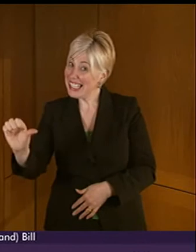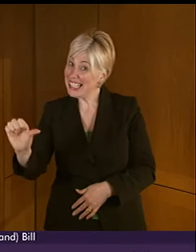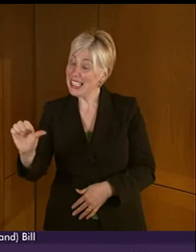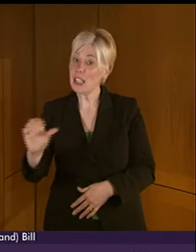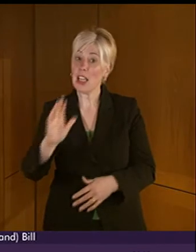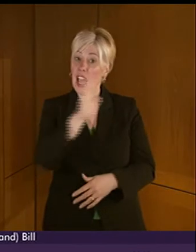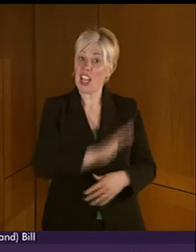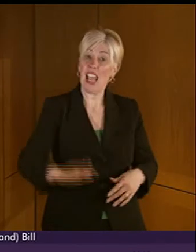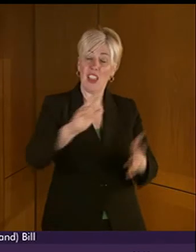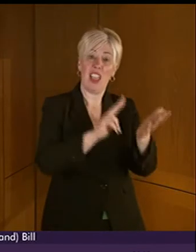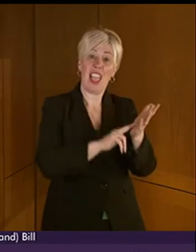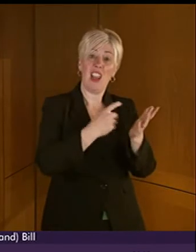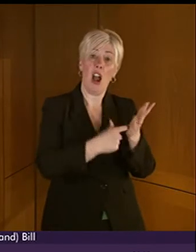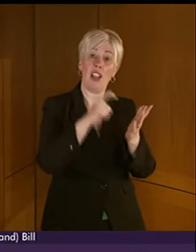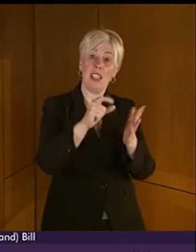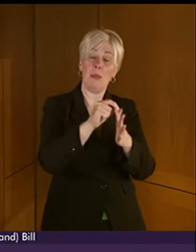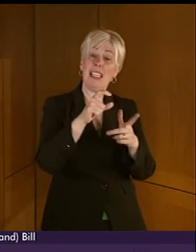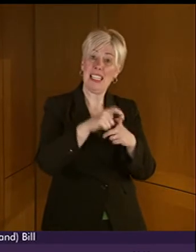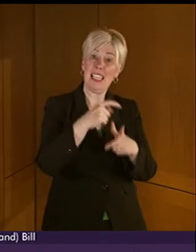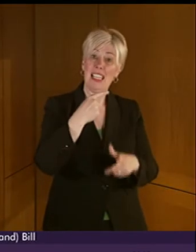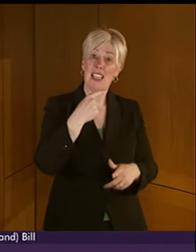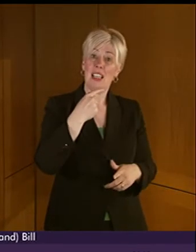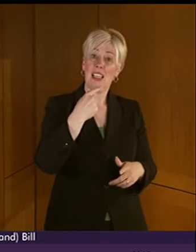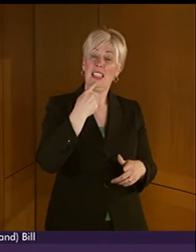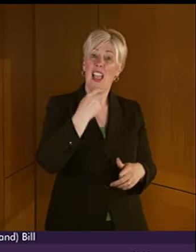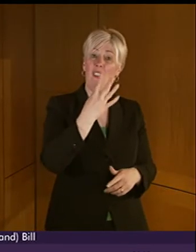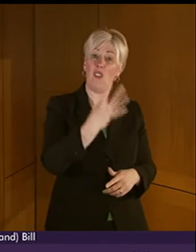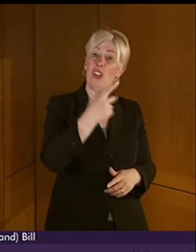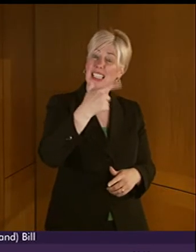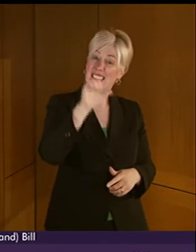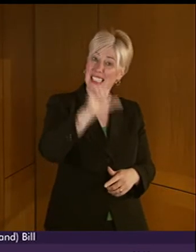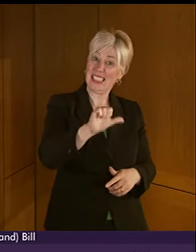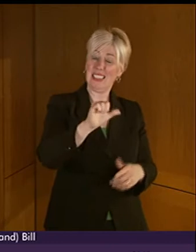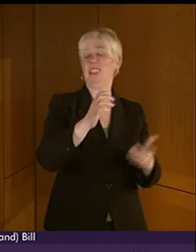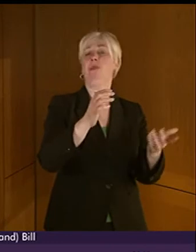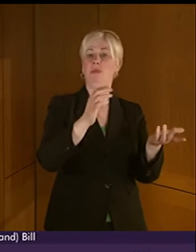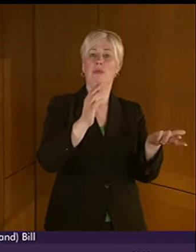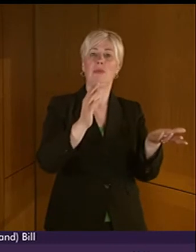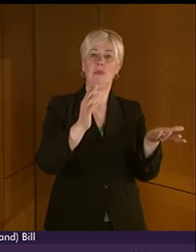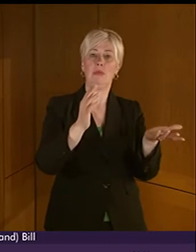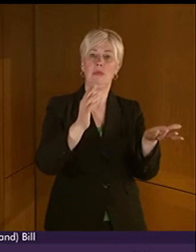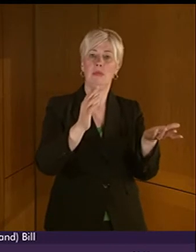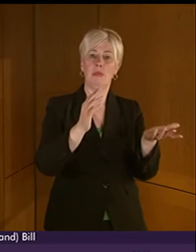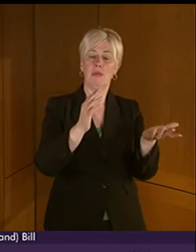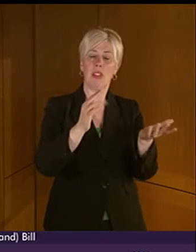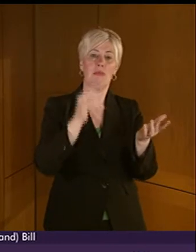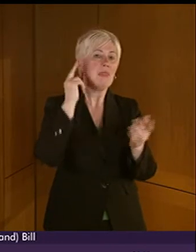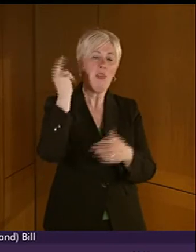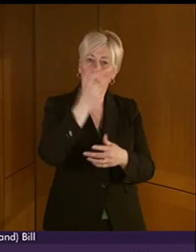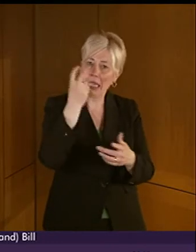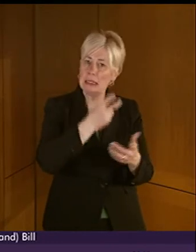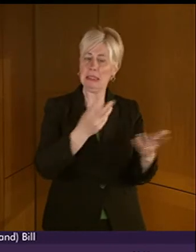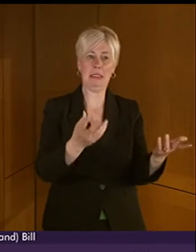Communication Professionals, 46 deafblind interpreters, single figures, and, more